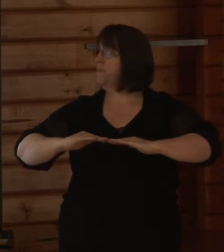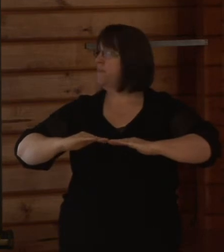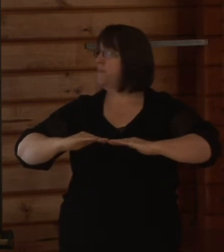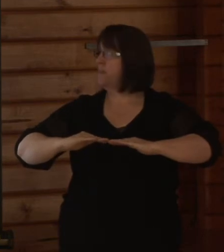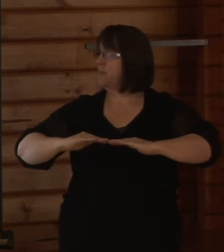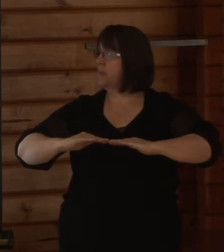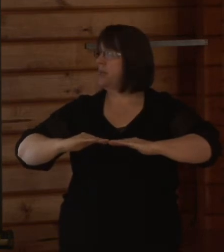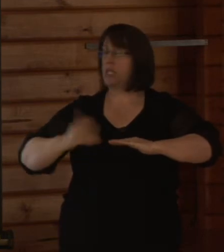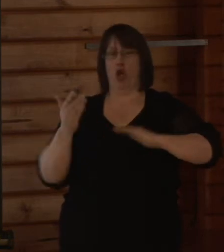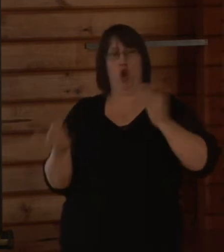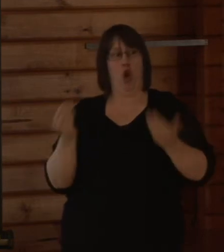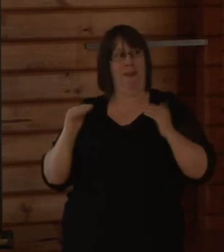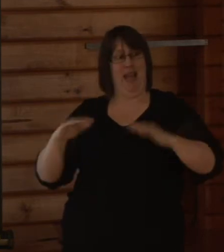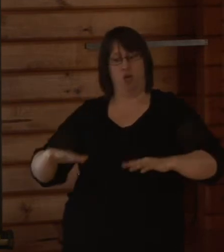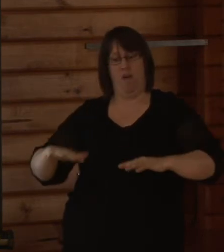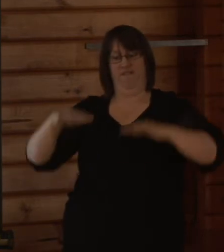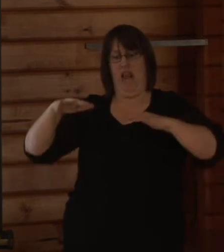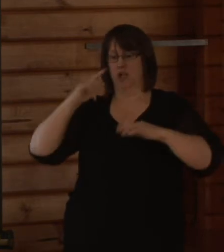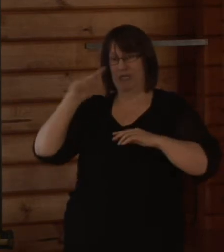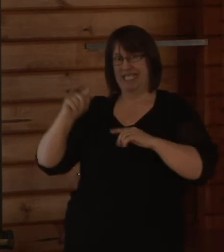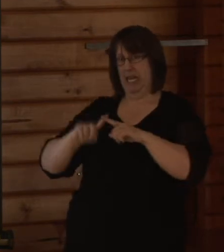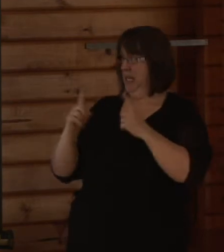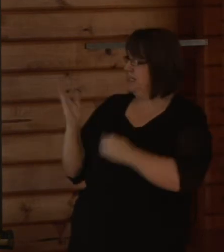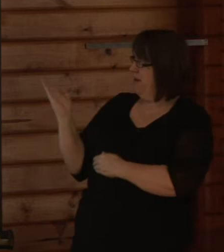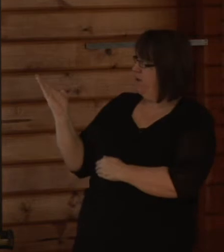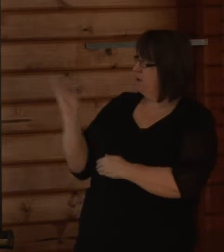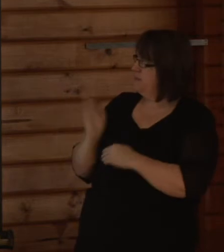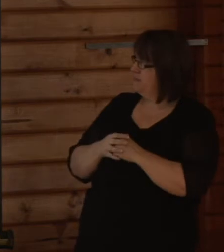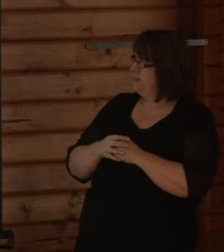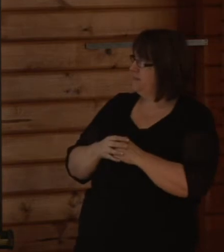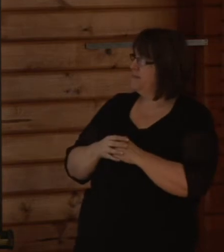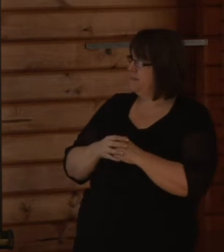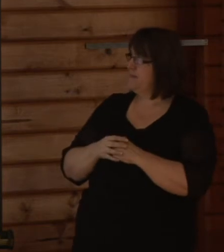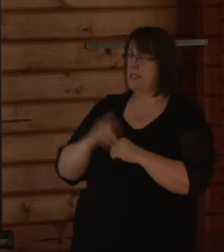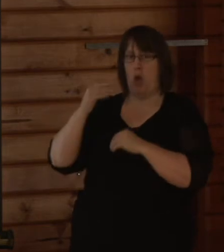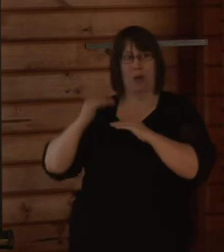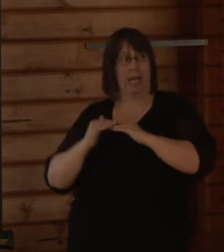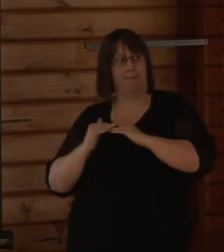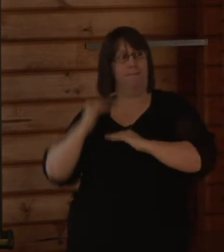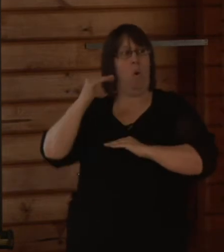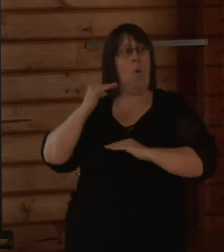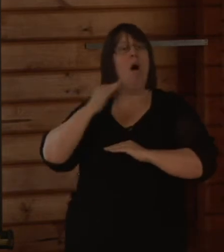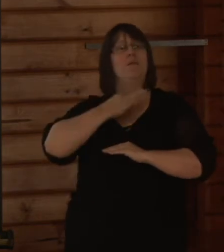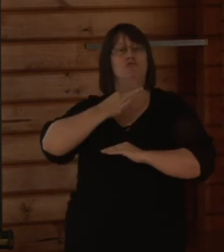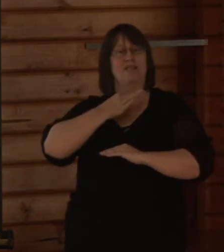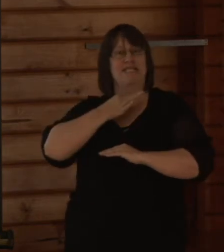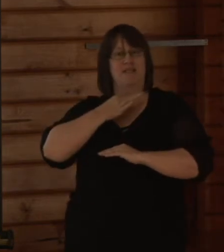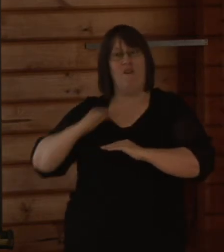a flood level. So there is a resulting increase in flood vulnerability to flood land.